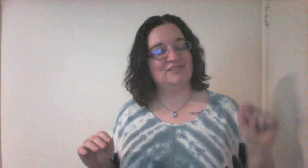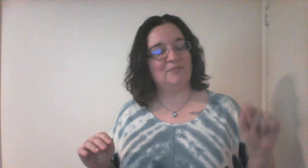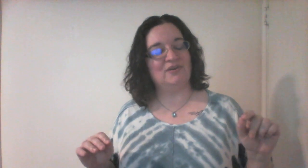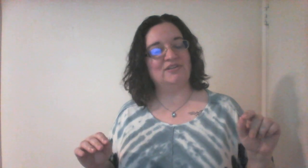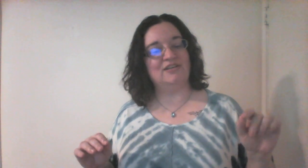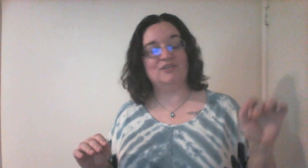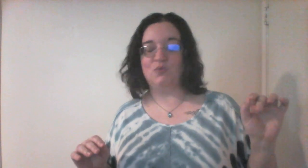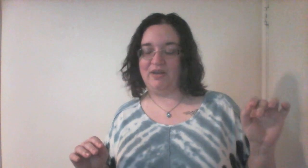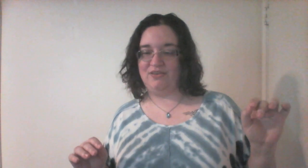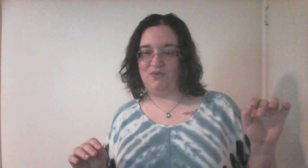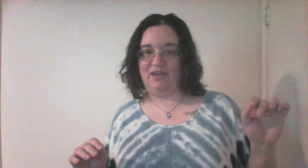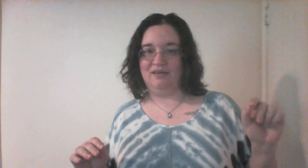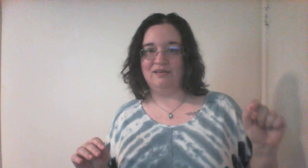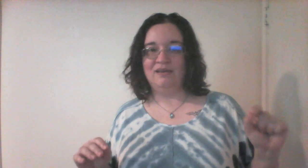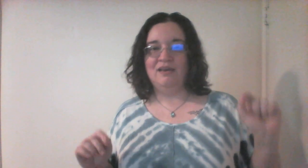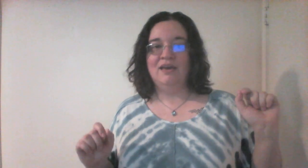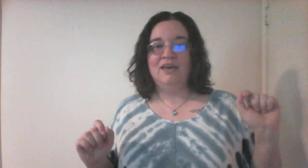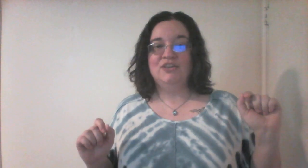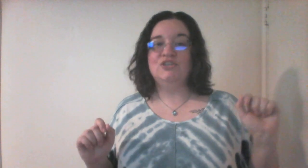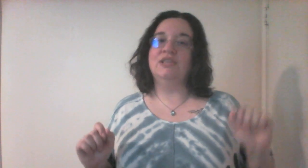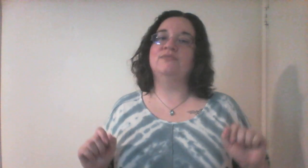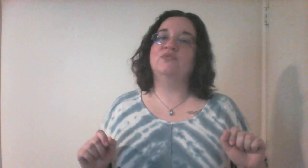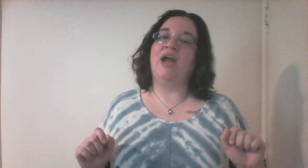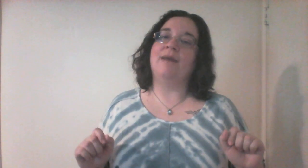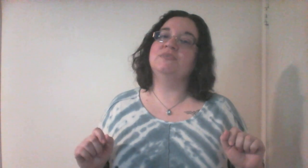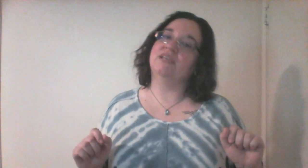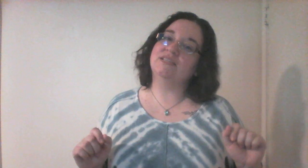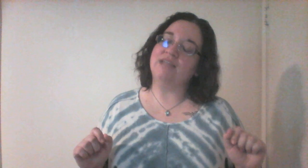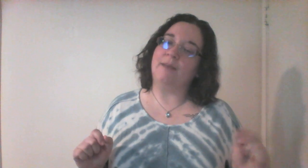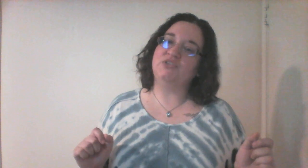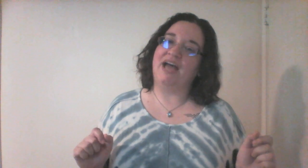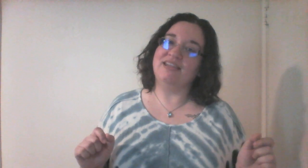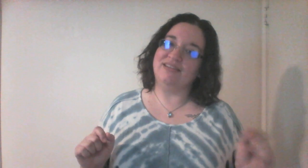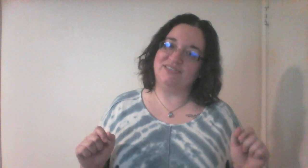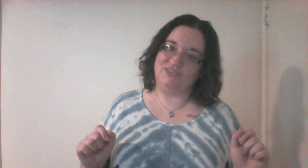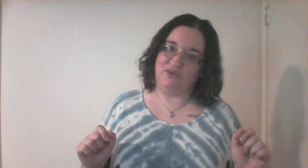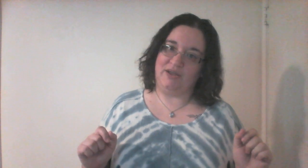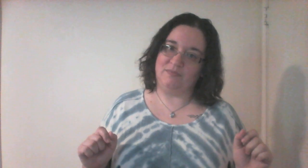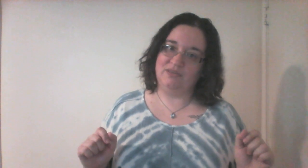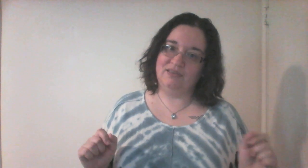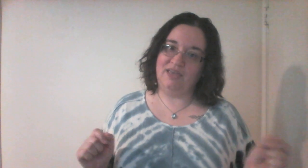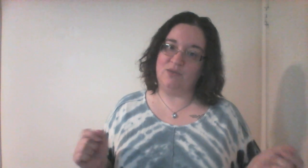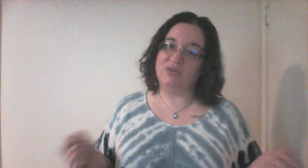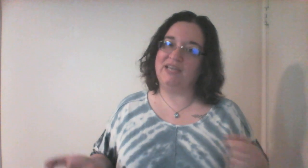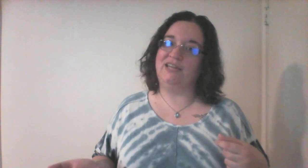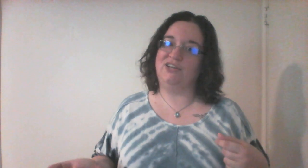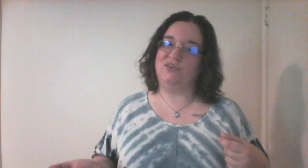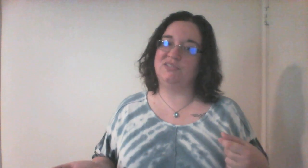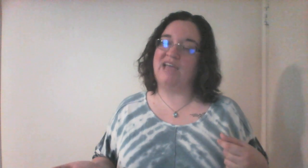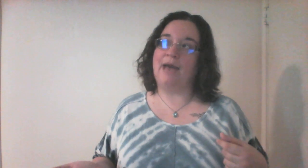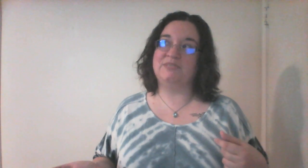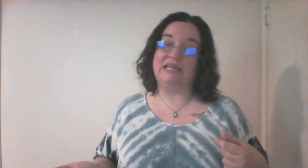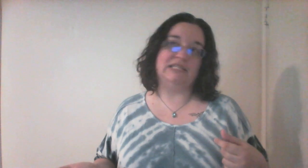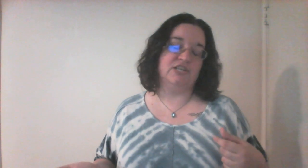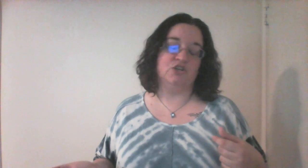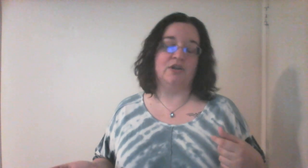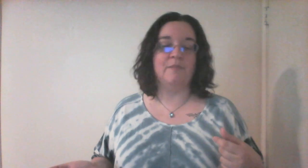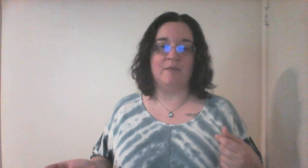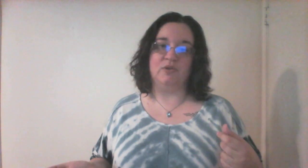spirited 23. She lives for apps like Snapchat and Instagram and Wendadian uses apps like Tinder and Mumble.